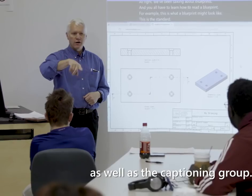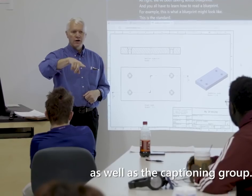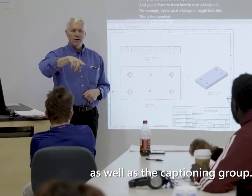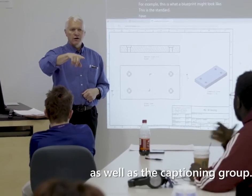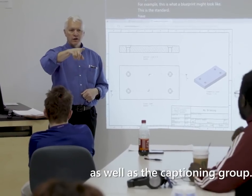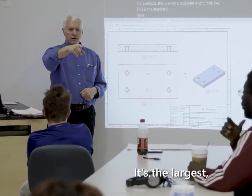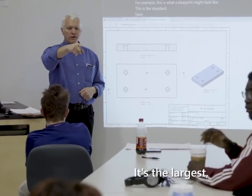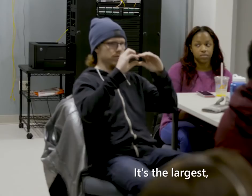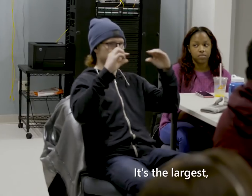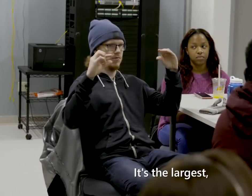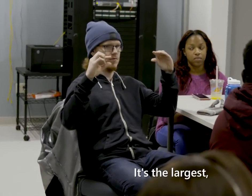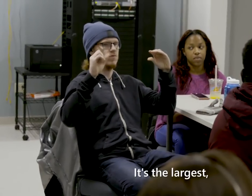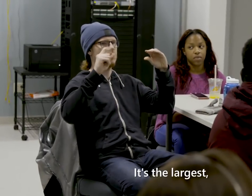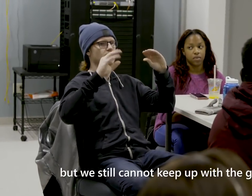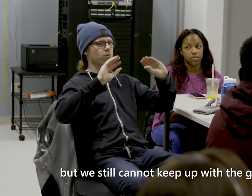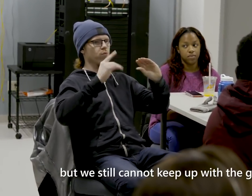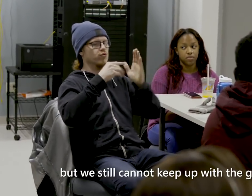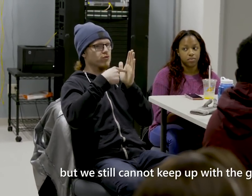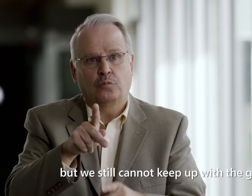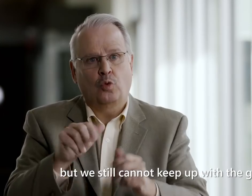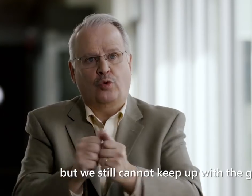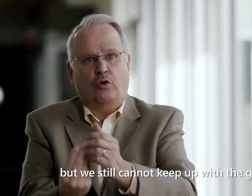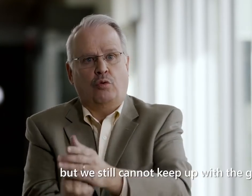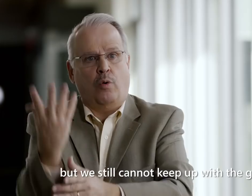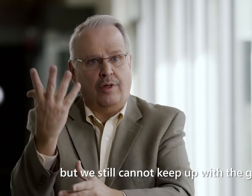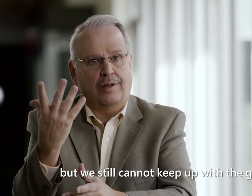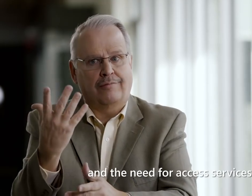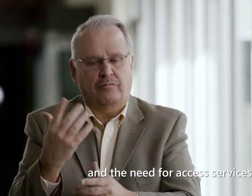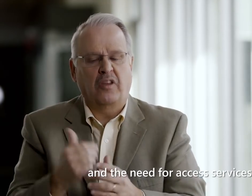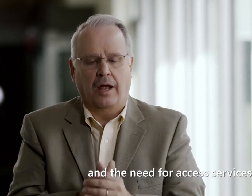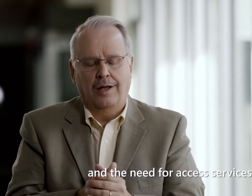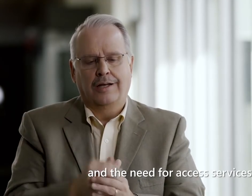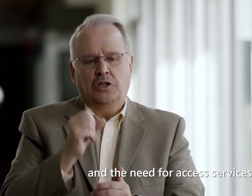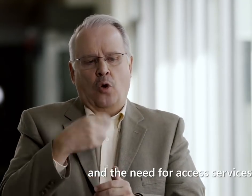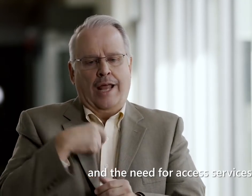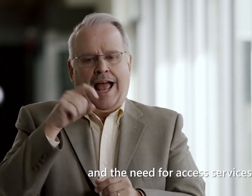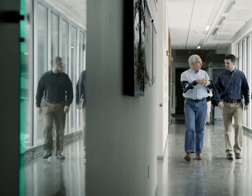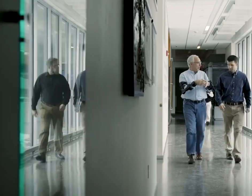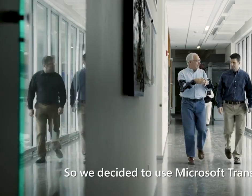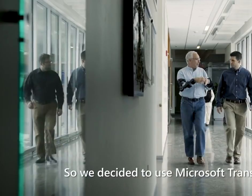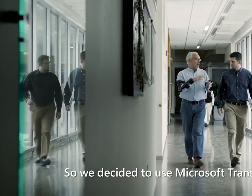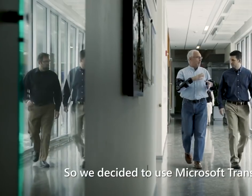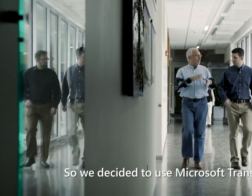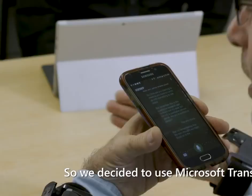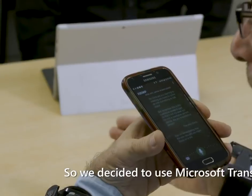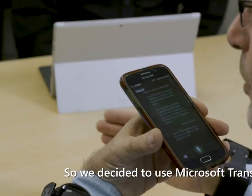captioning group. It's the largest, but we still cannot keep up with the growth and the need for access services. So, we decided to use